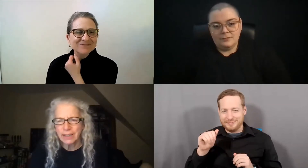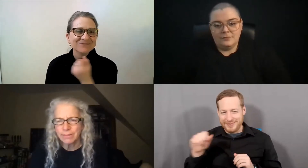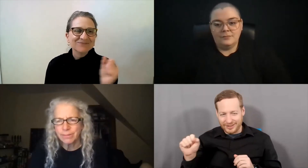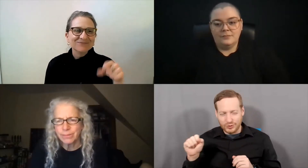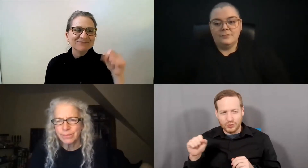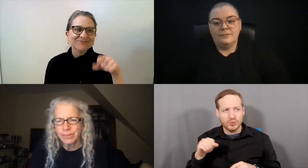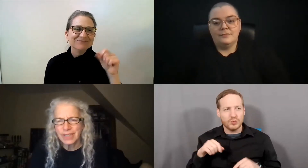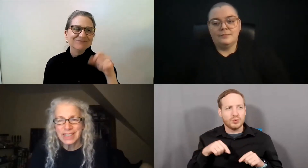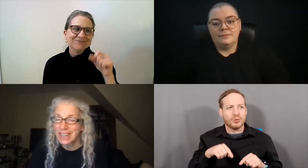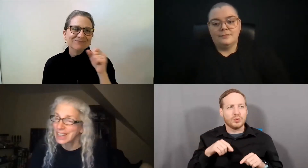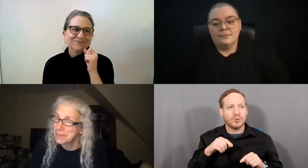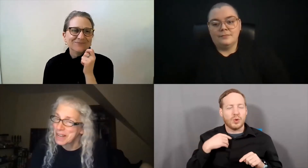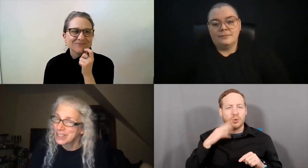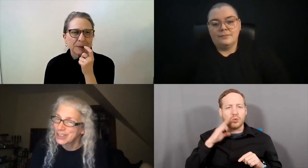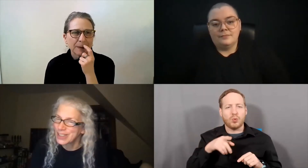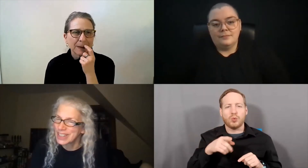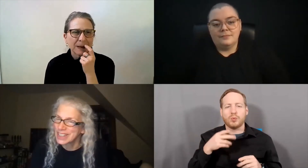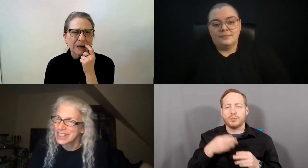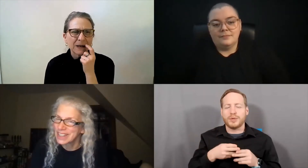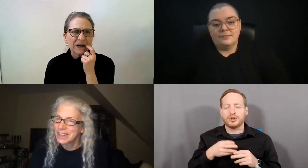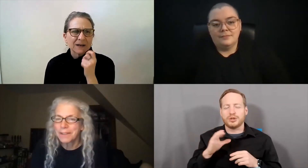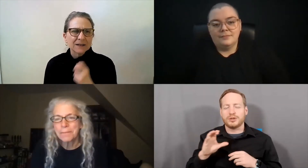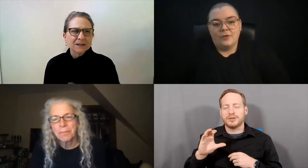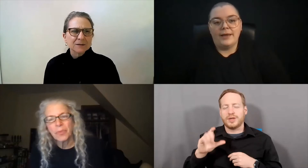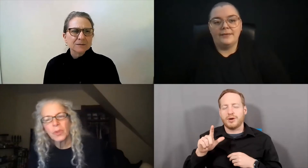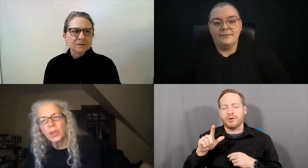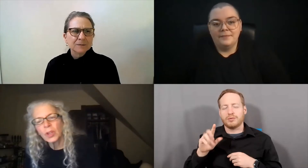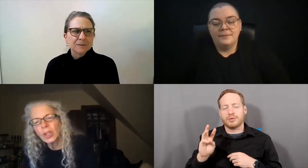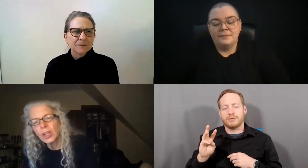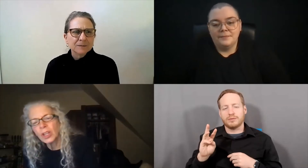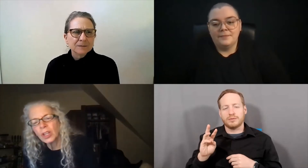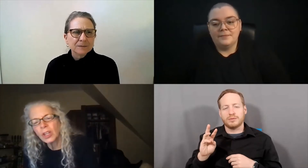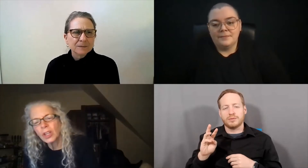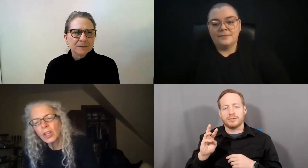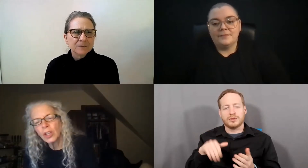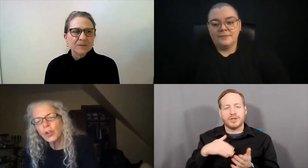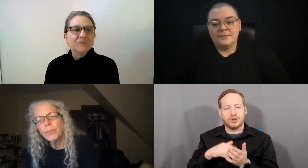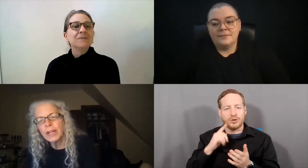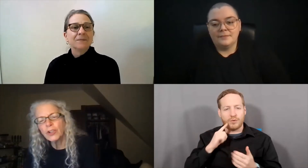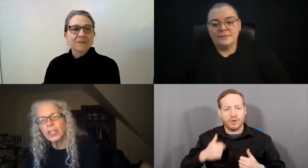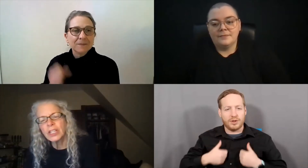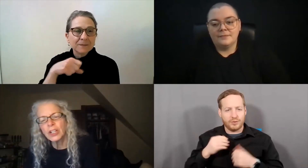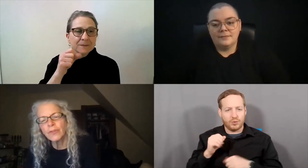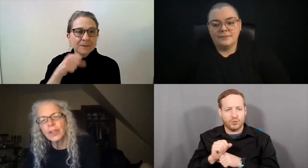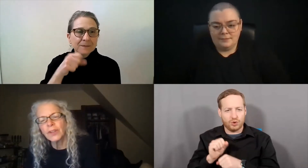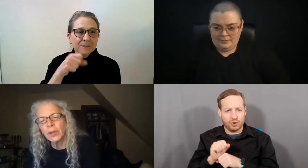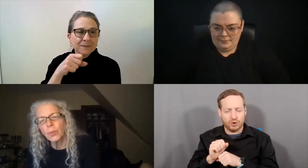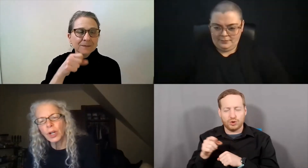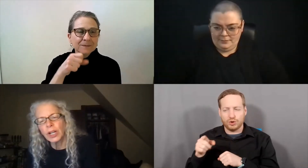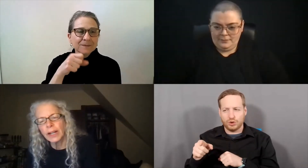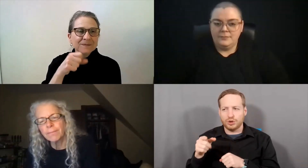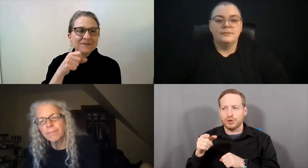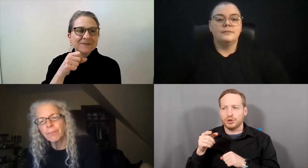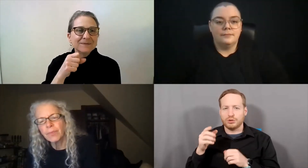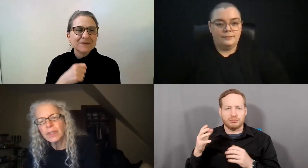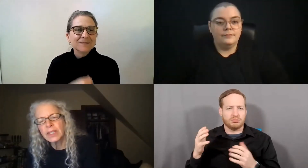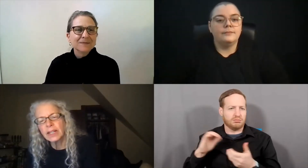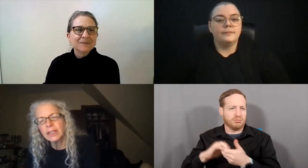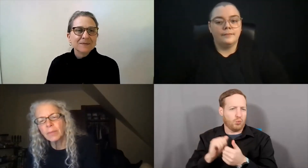state. It's not like Massachusetts. Right. You mentioned the Center for Living and Working,